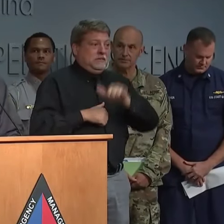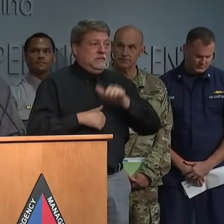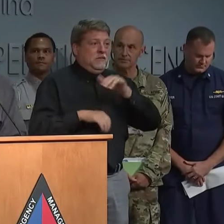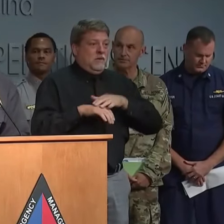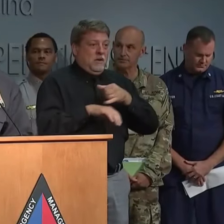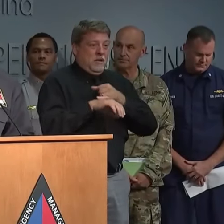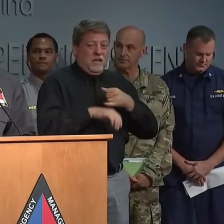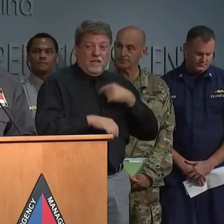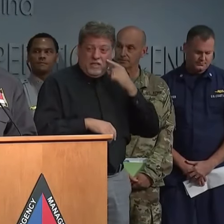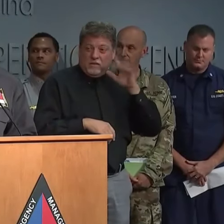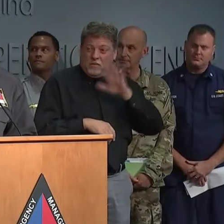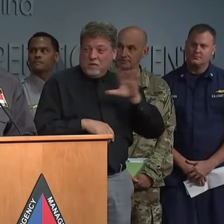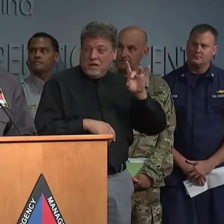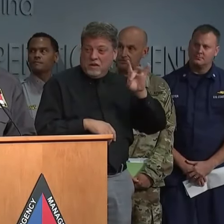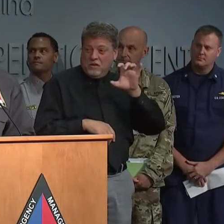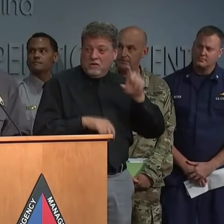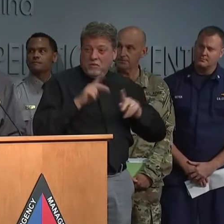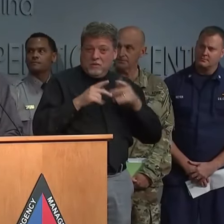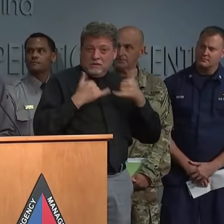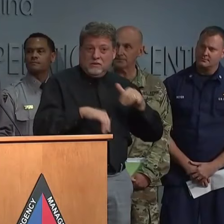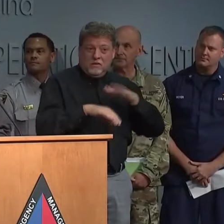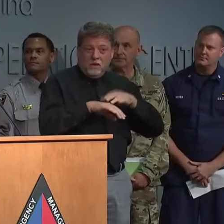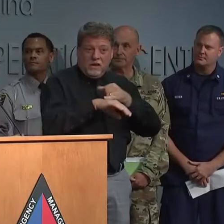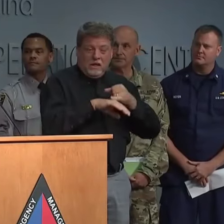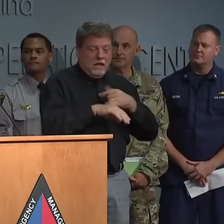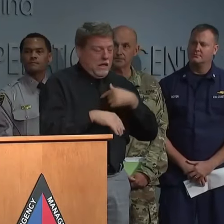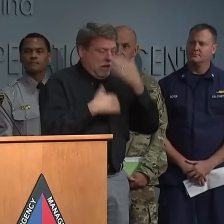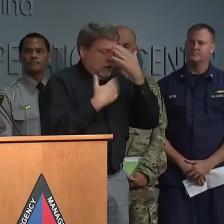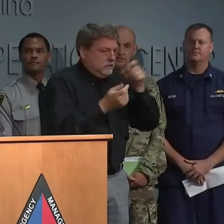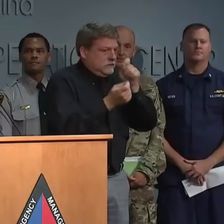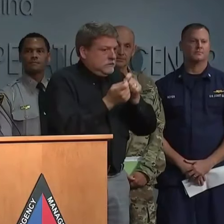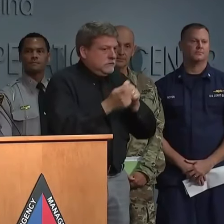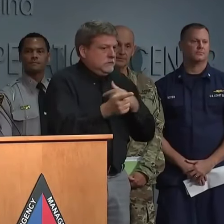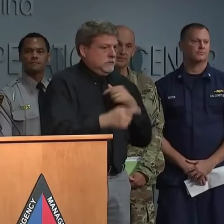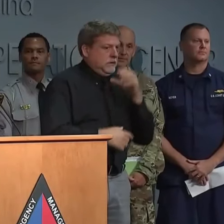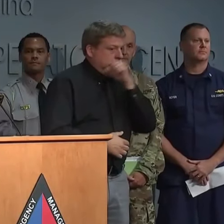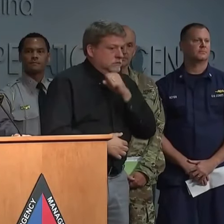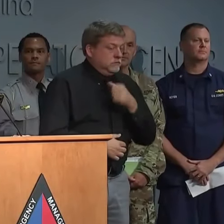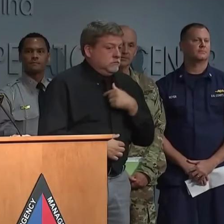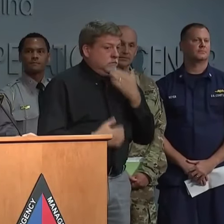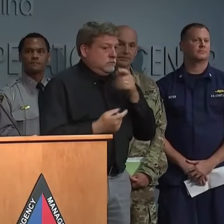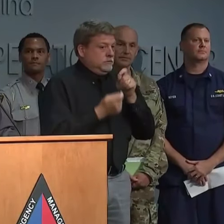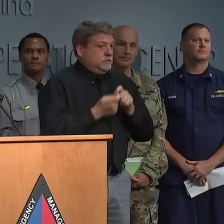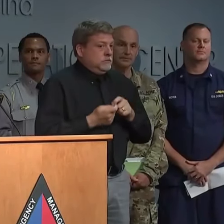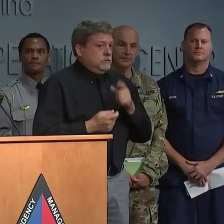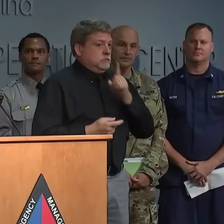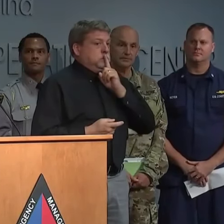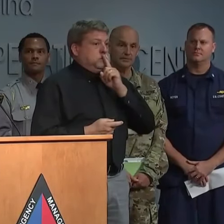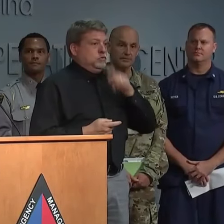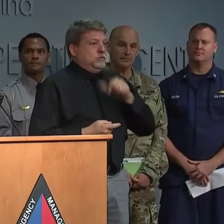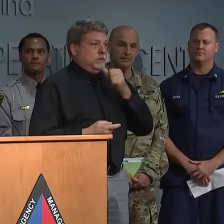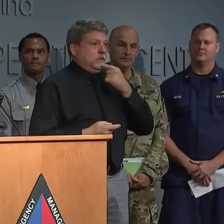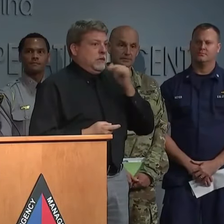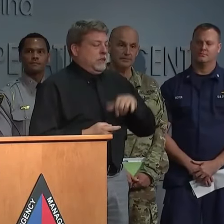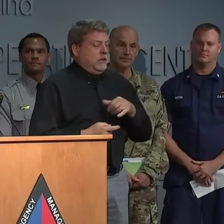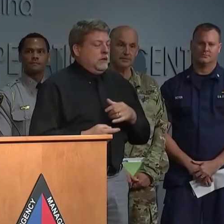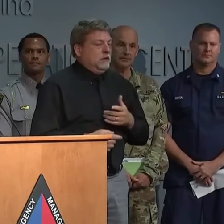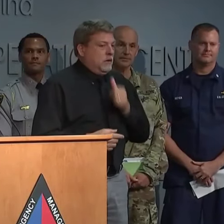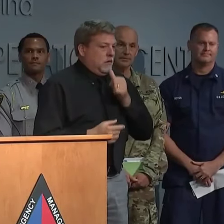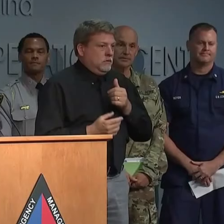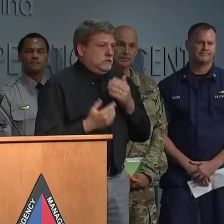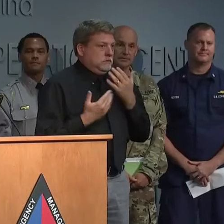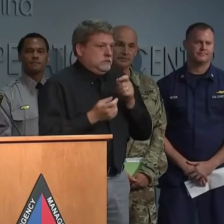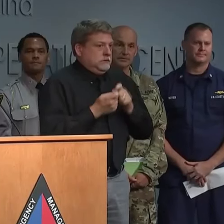understand maybe as many as 800 people, but I don't know if that's official either, so I probably shouldn't say that. Don't know that for sure.